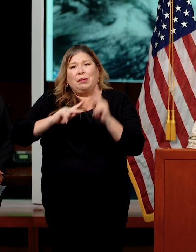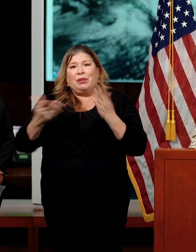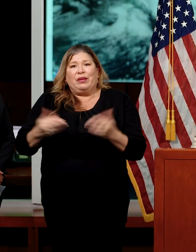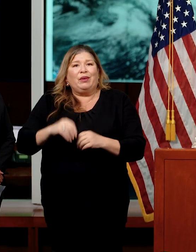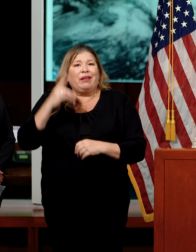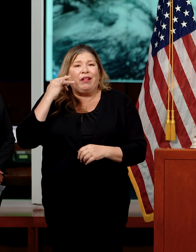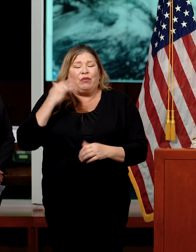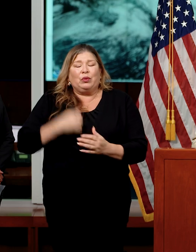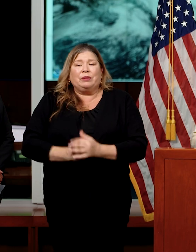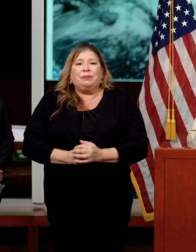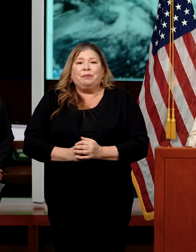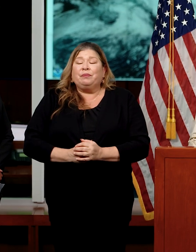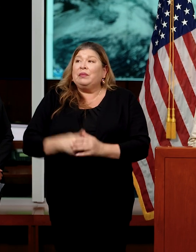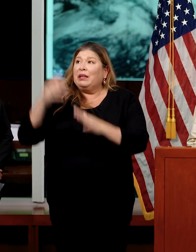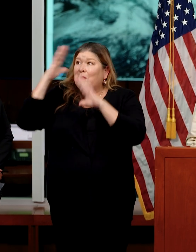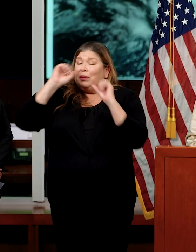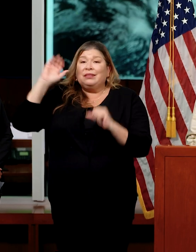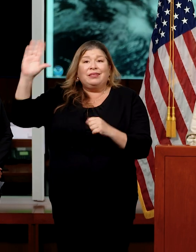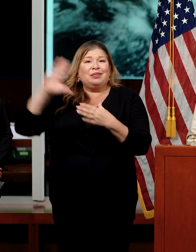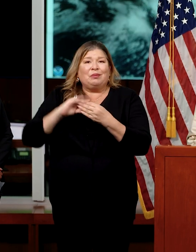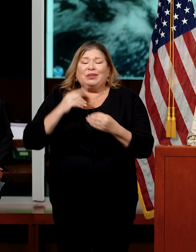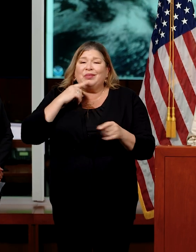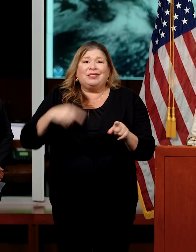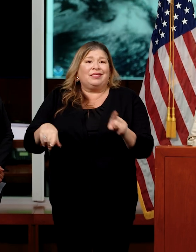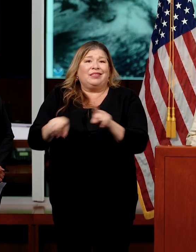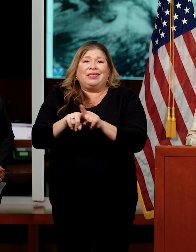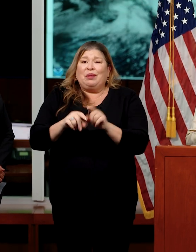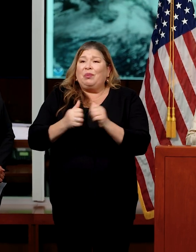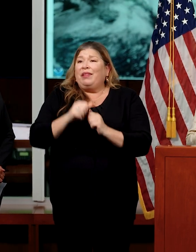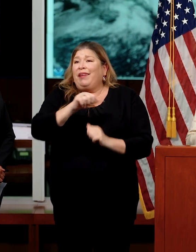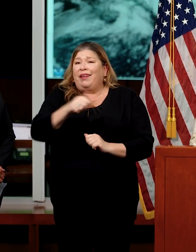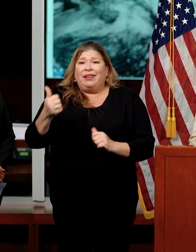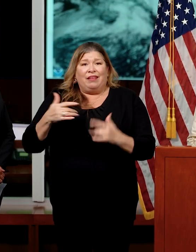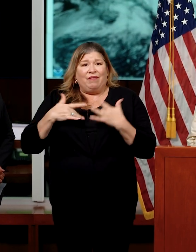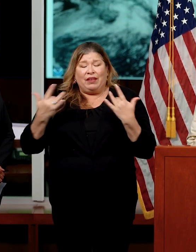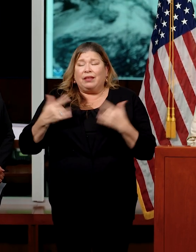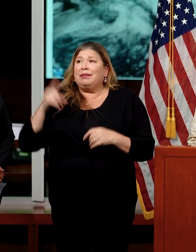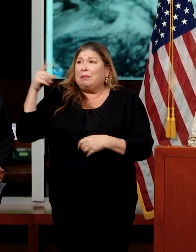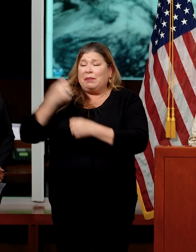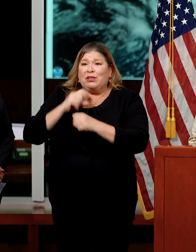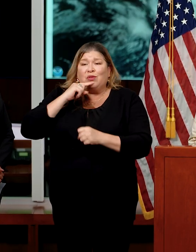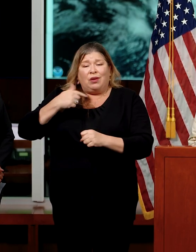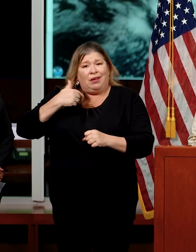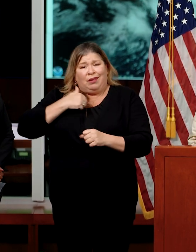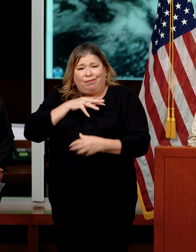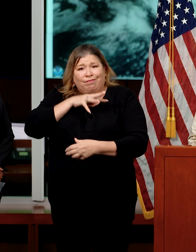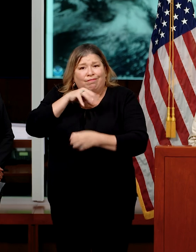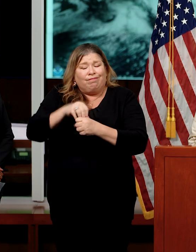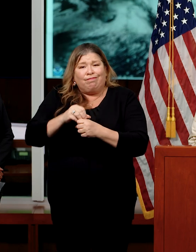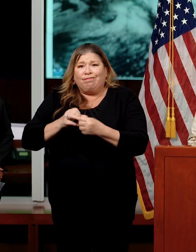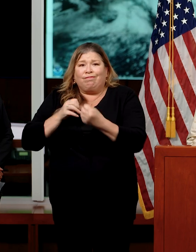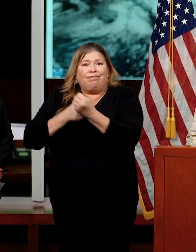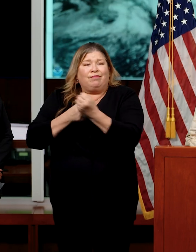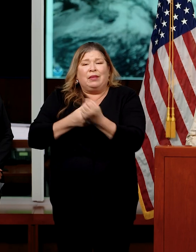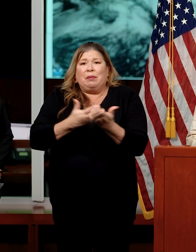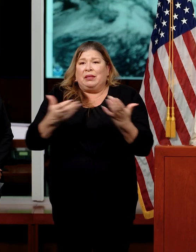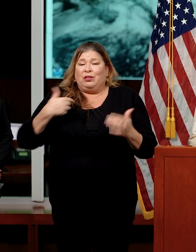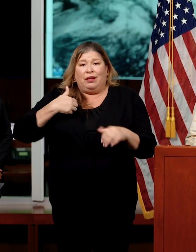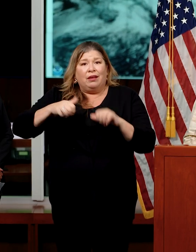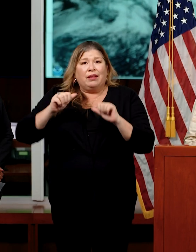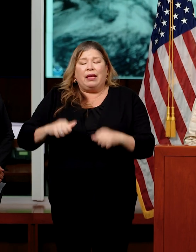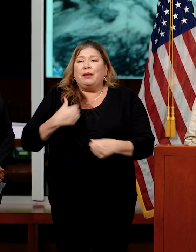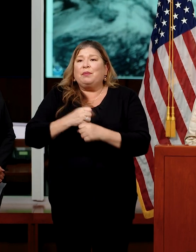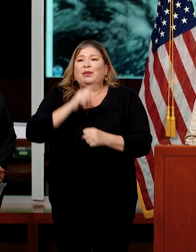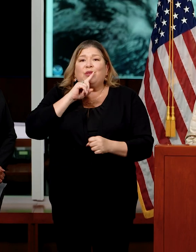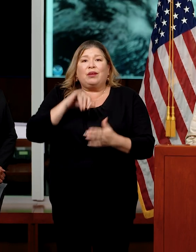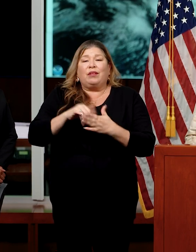president's message to me is the same with any of these events, is to make sure that I am leaning forward as much as I possibly can, and that I'm making